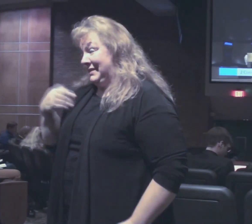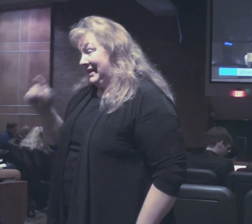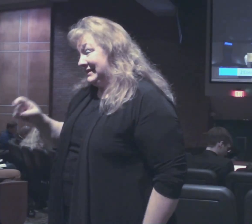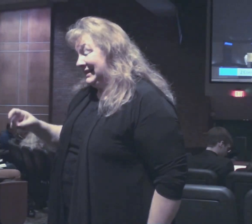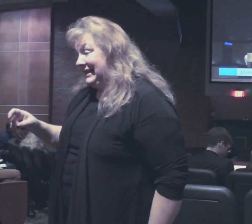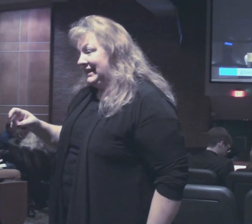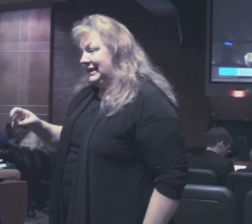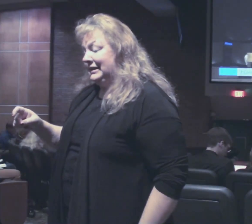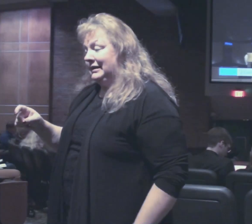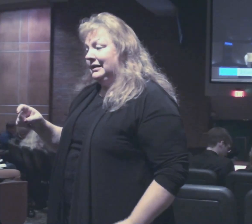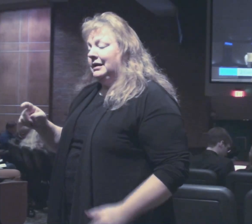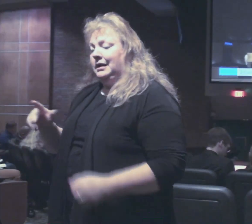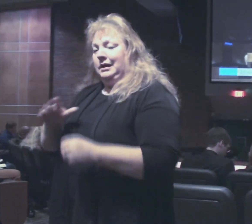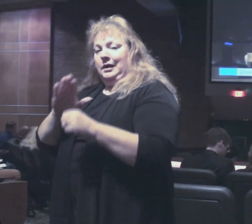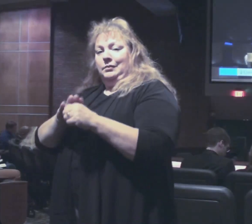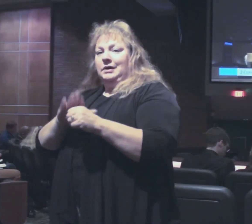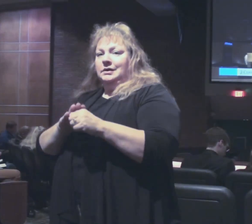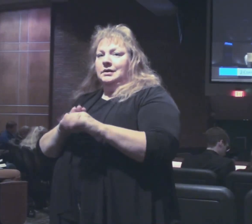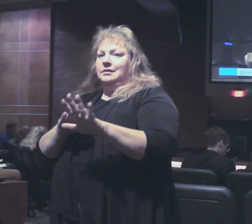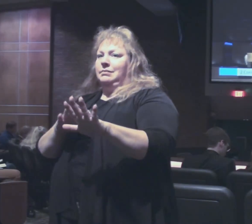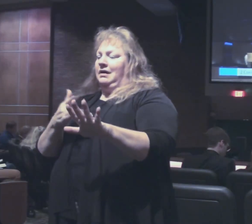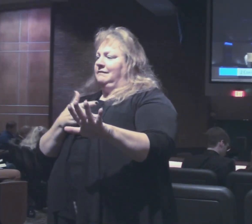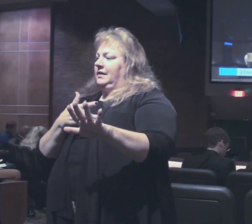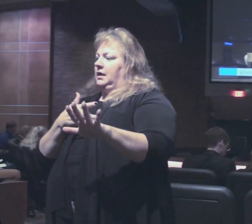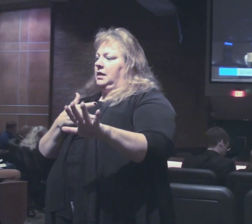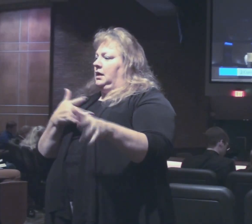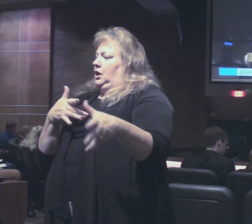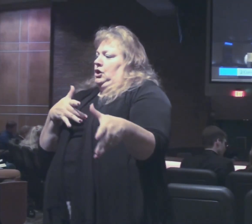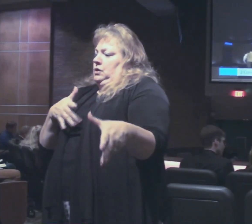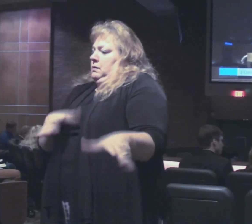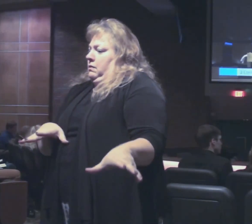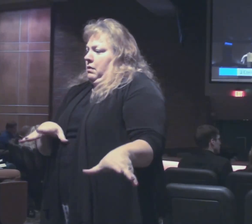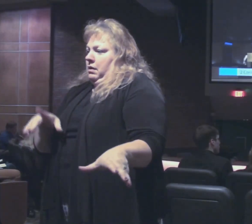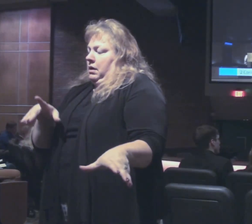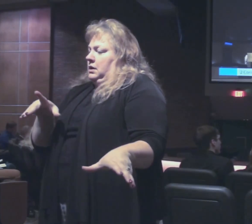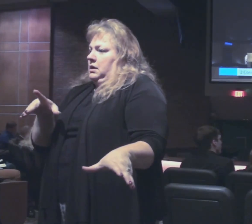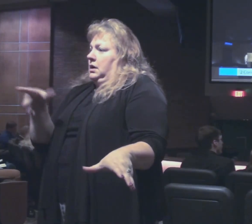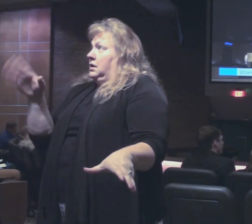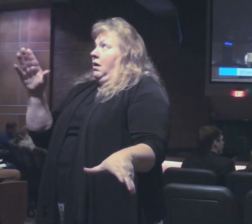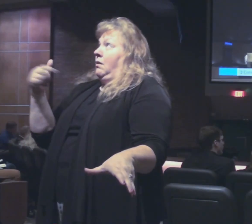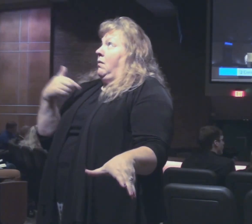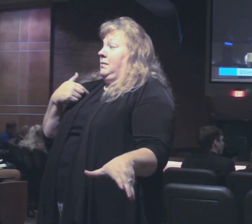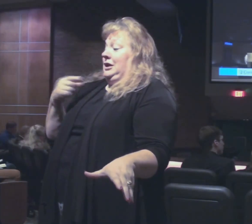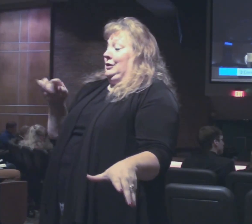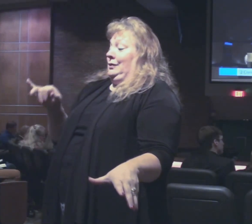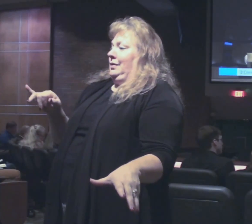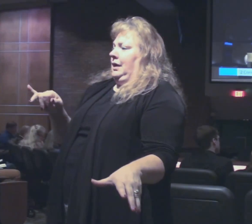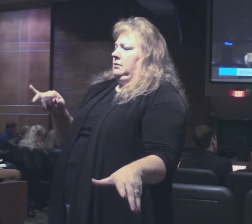there's certain pressure applied but don't want anybody to do what they do not believe God would have them do.